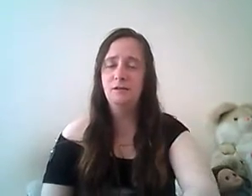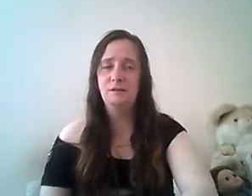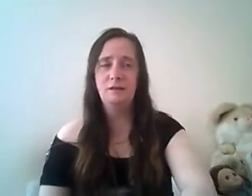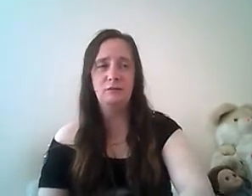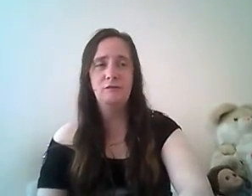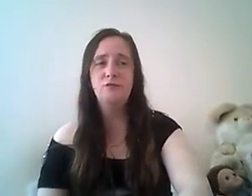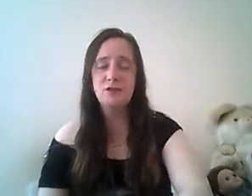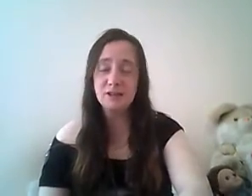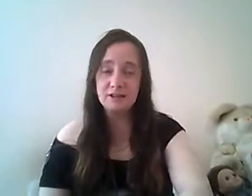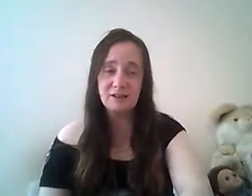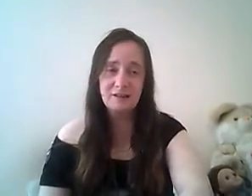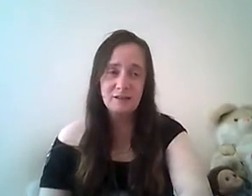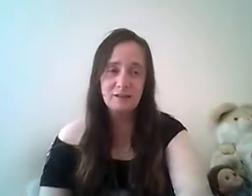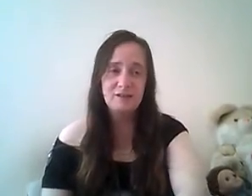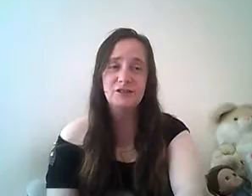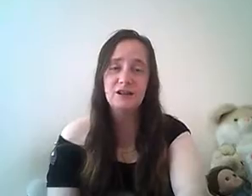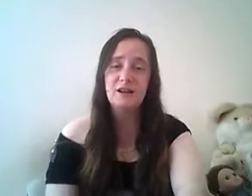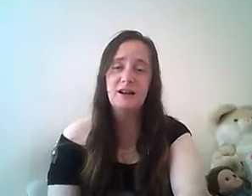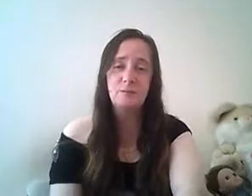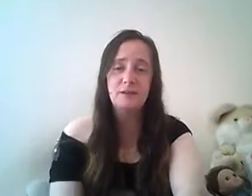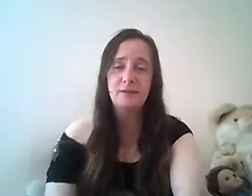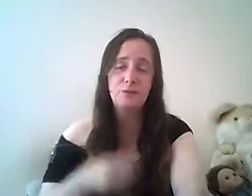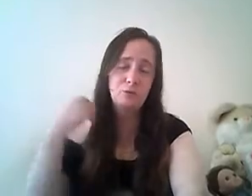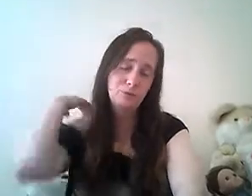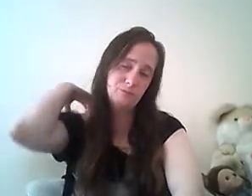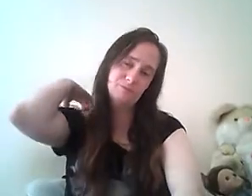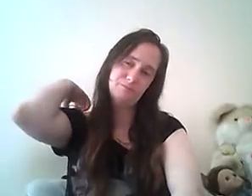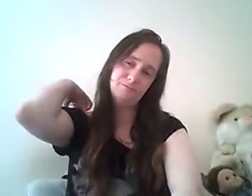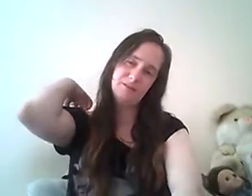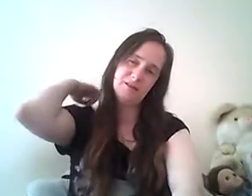now done if you shake his hand you're shaking your hand with the devil yeah